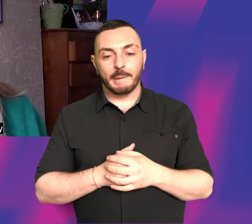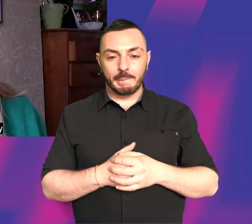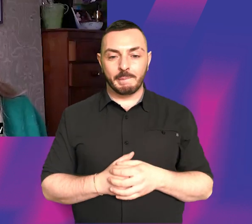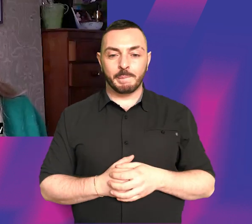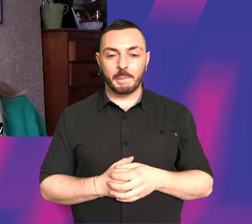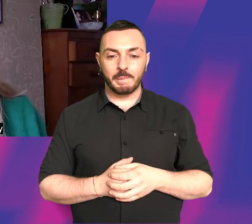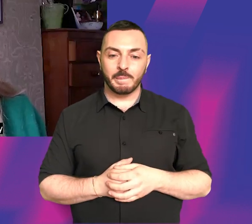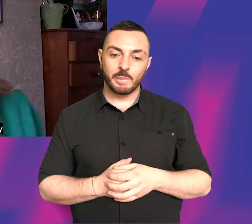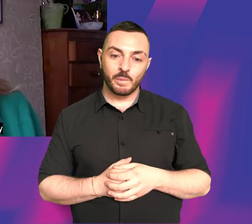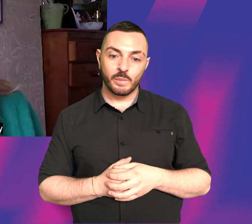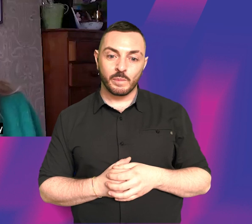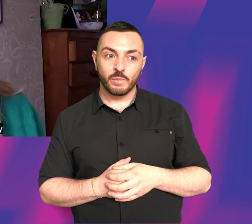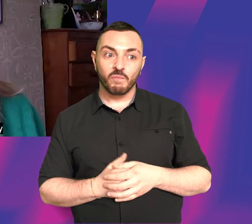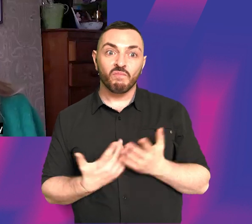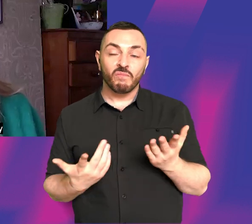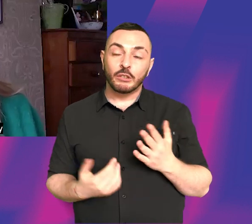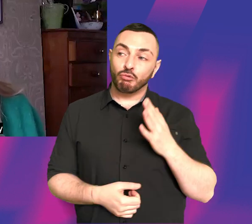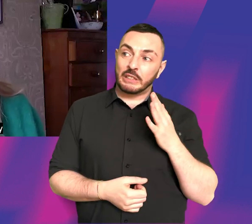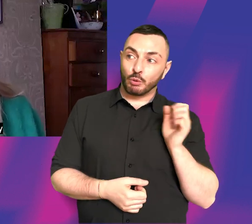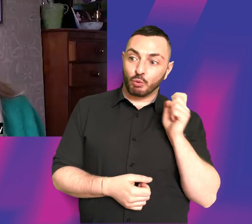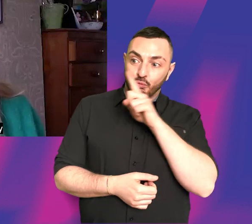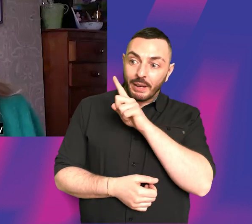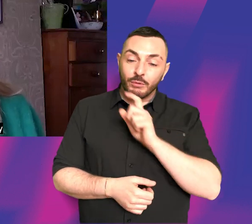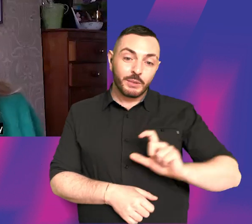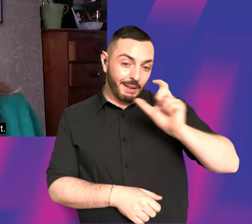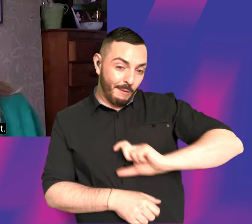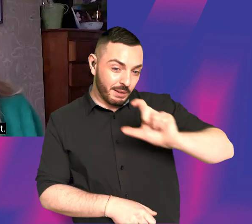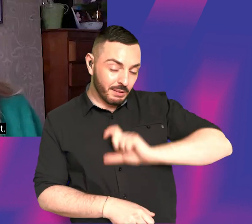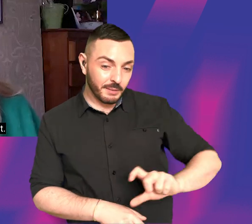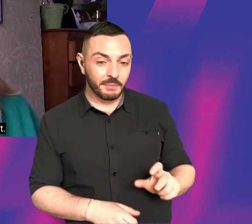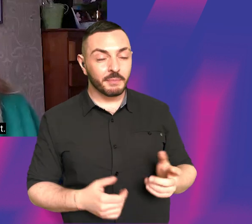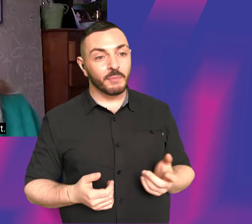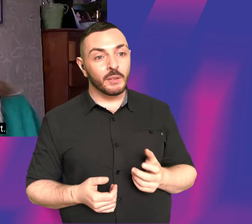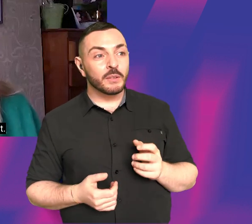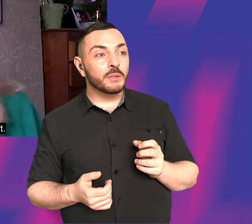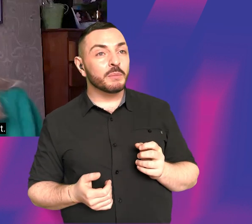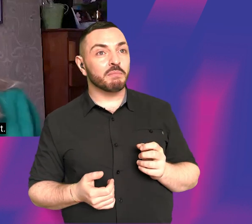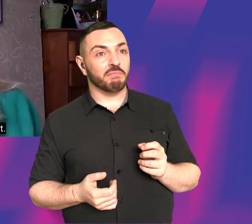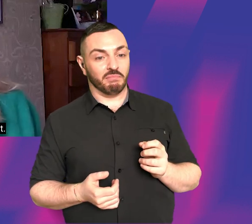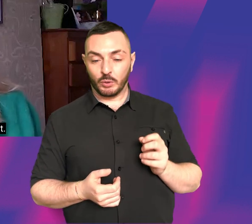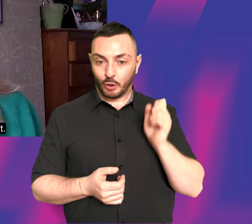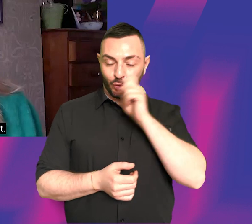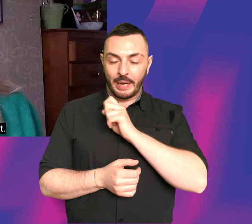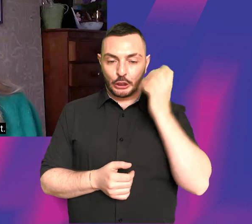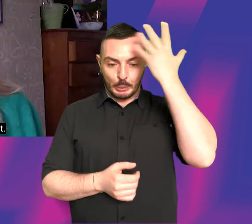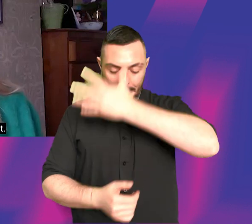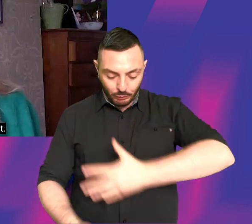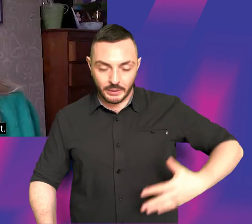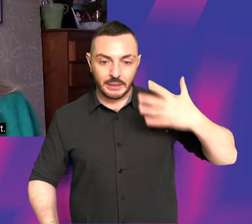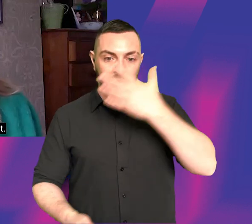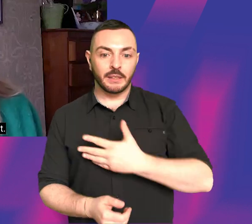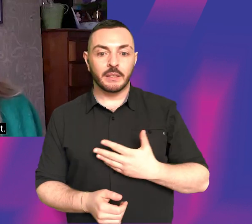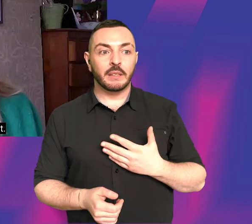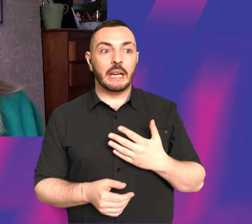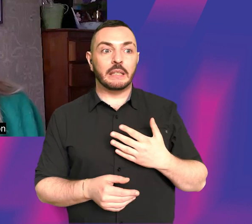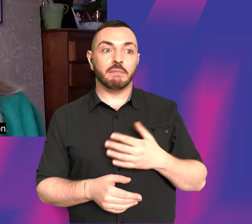a very unusual character with a very unusual appearance, who decides to become